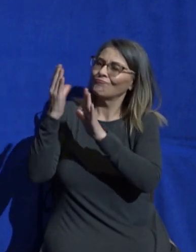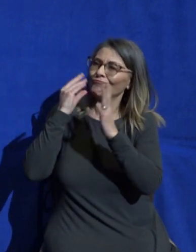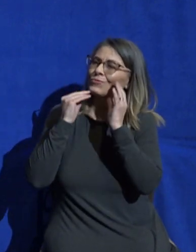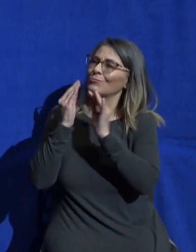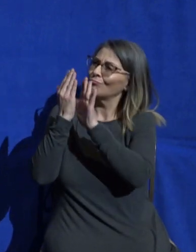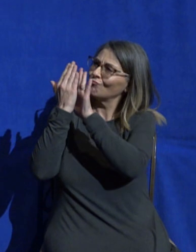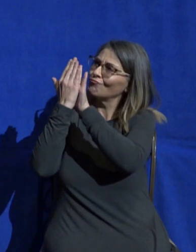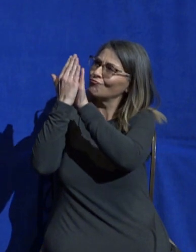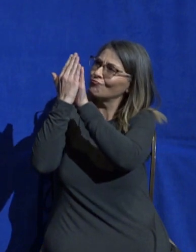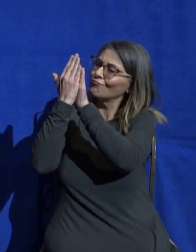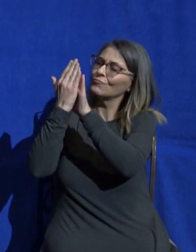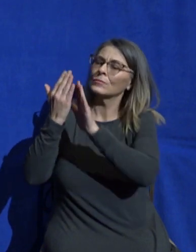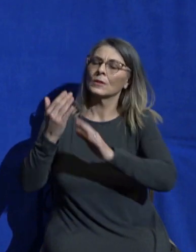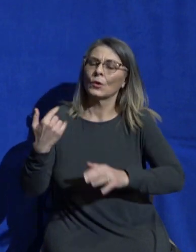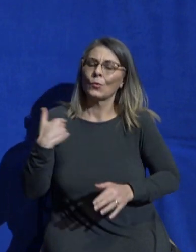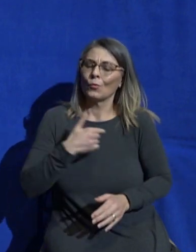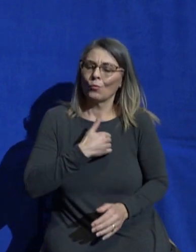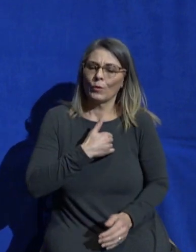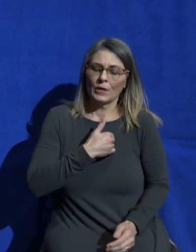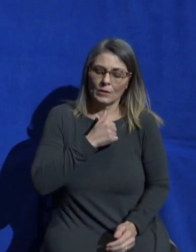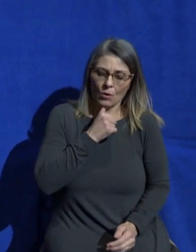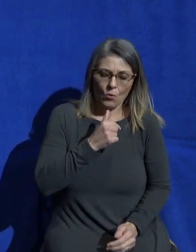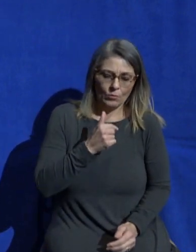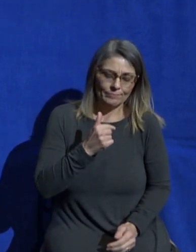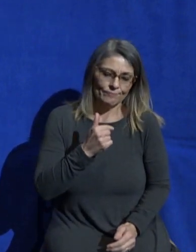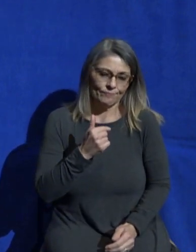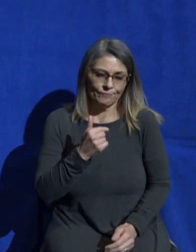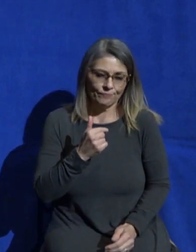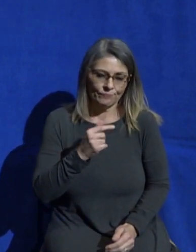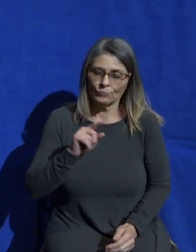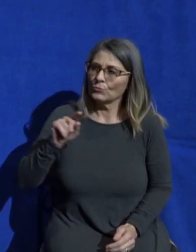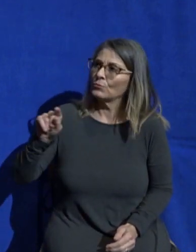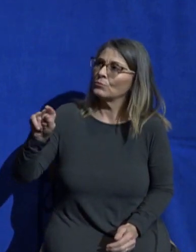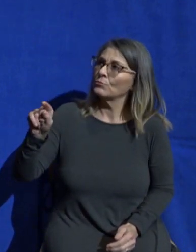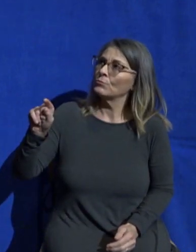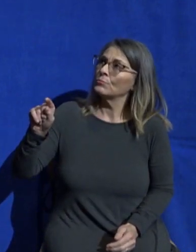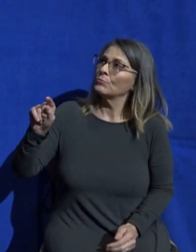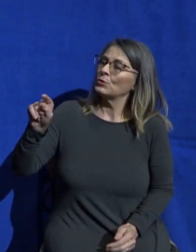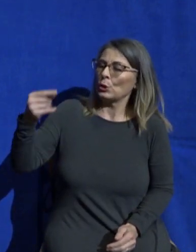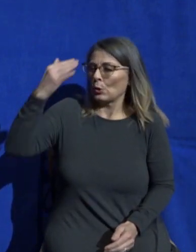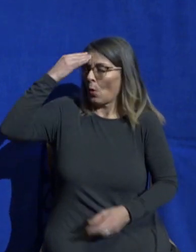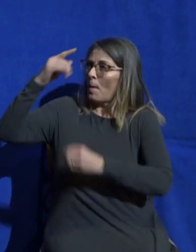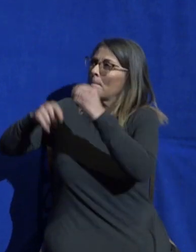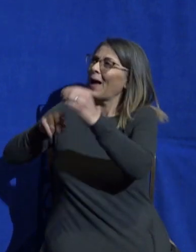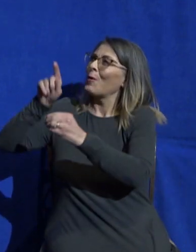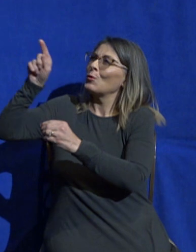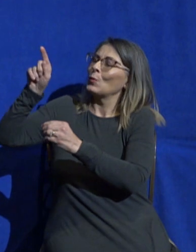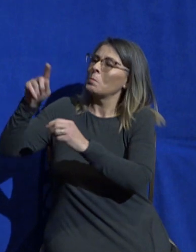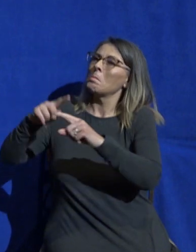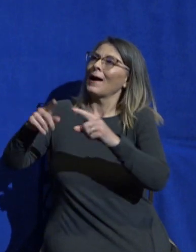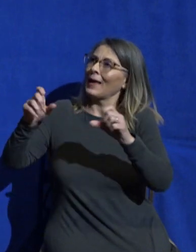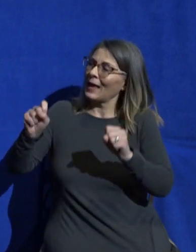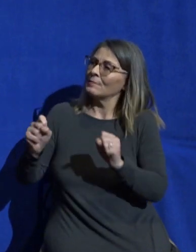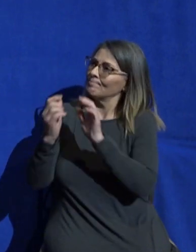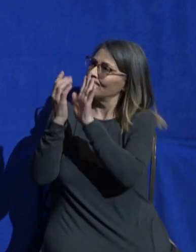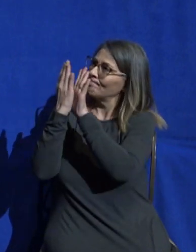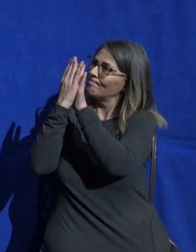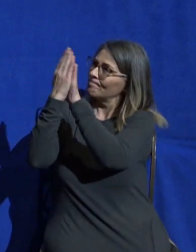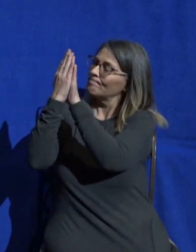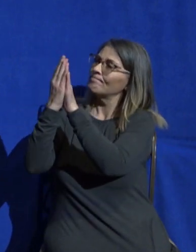only reason we can be with you is because Jesus has made a way the veil has been torn we can come before your throne